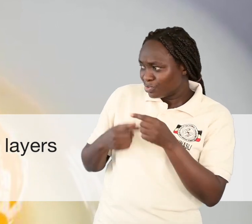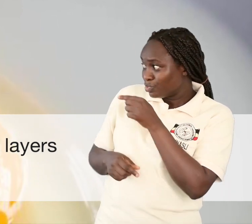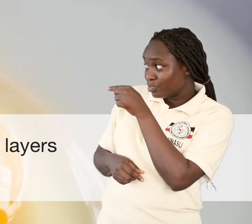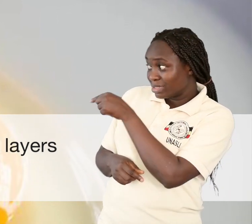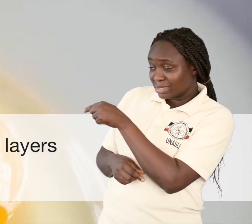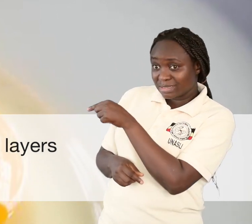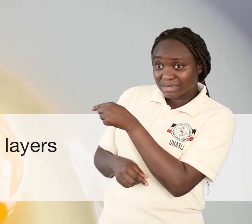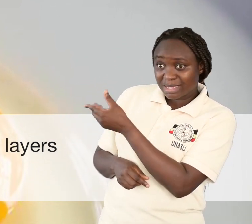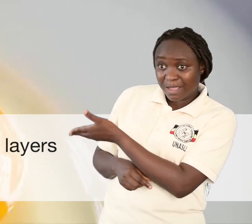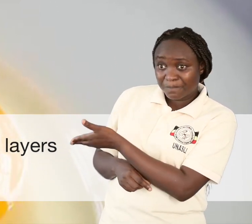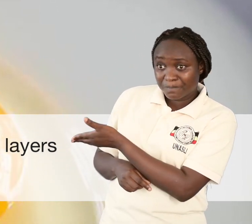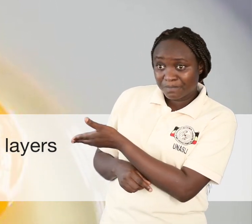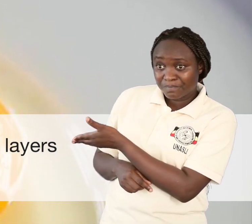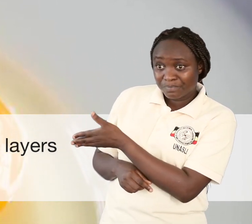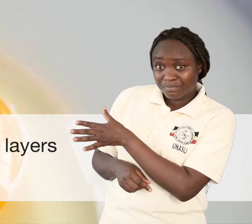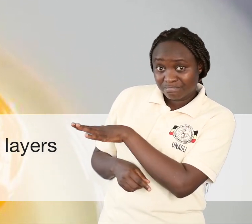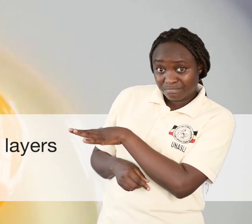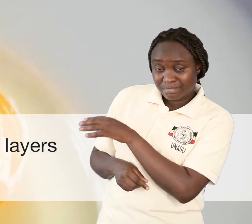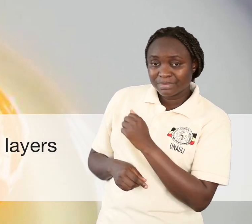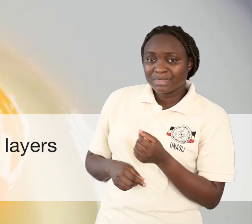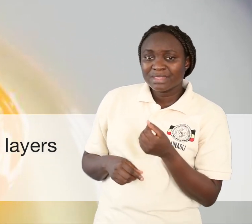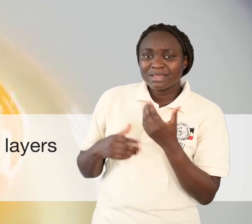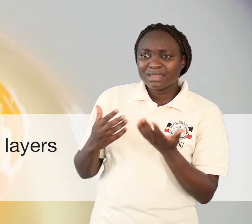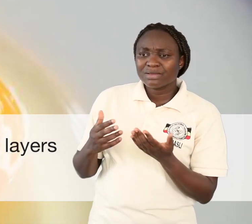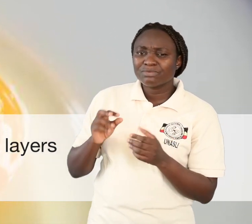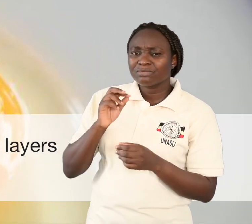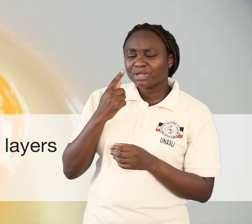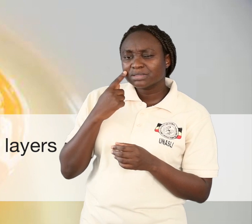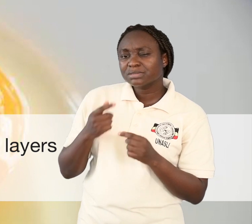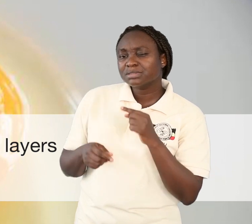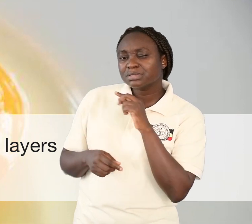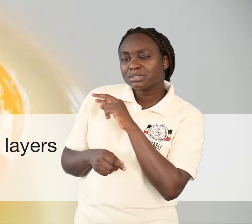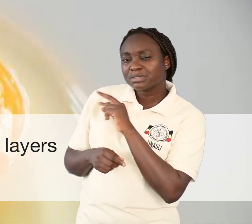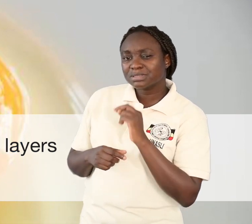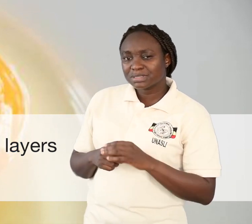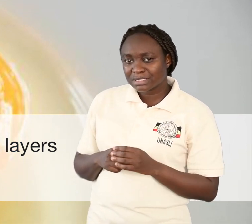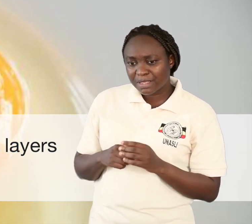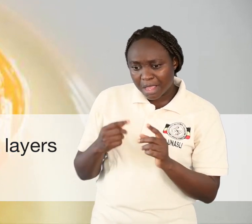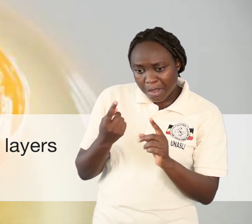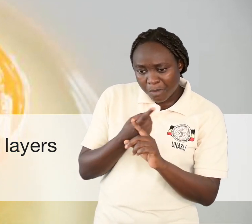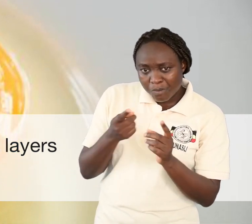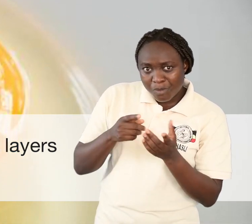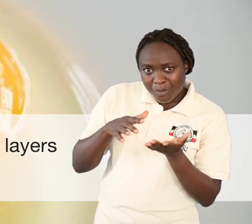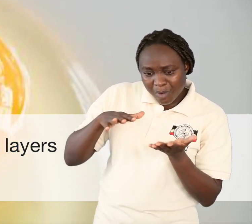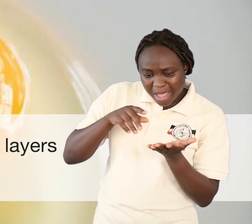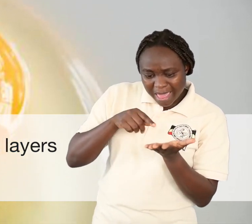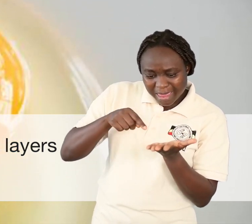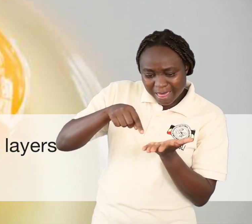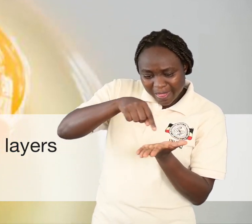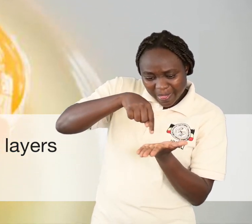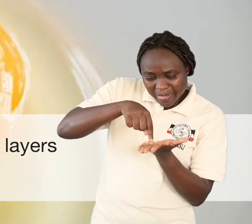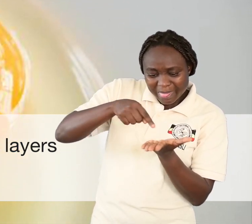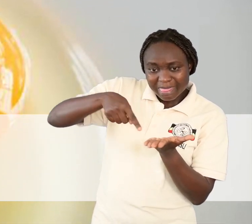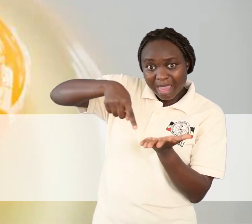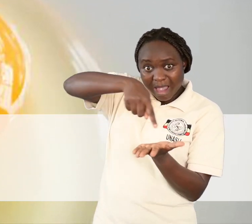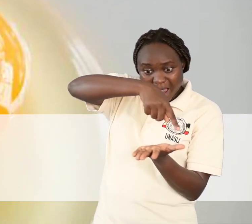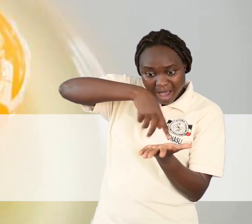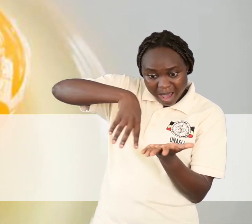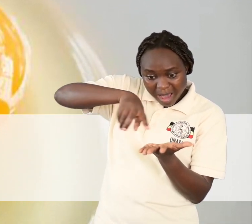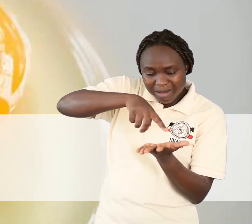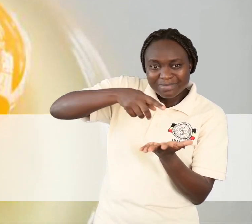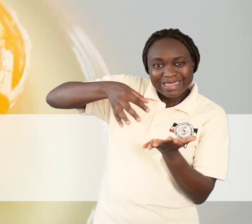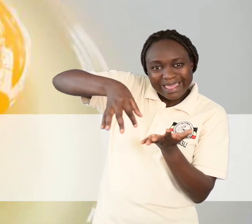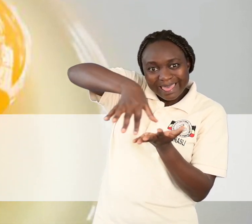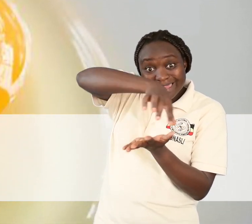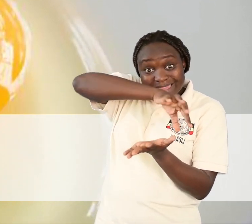I would also like you to look at the position of those different layers and